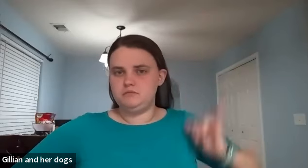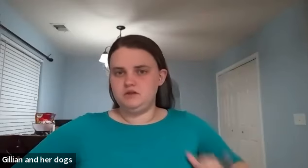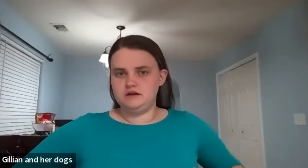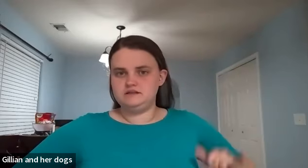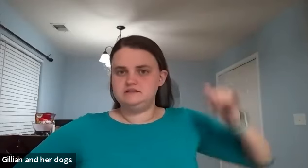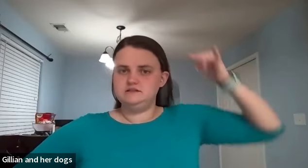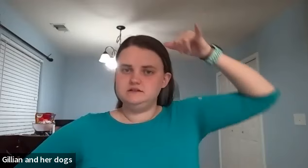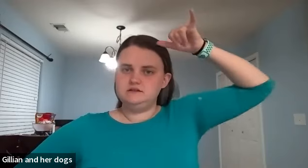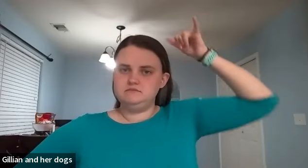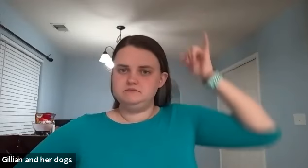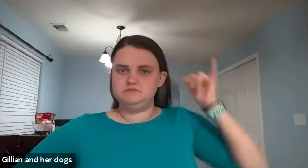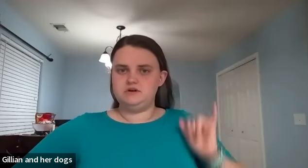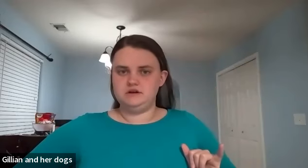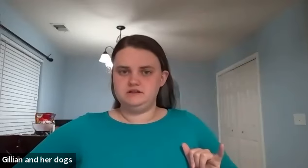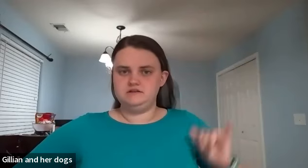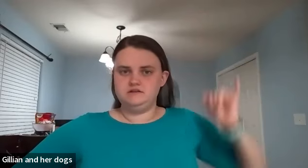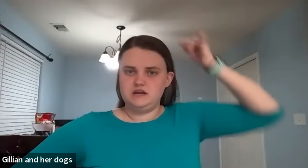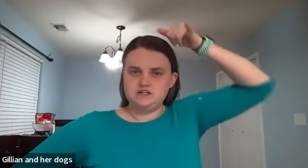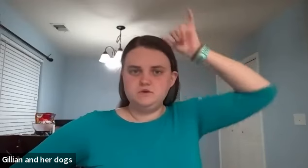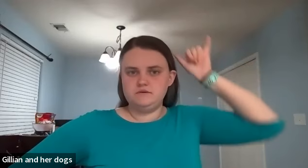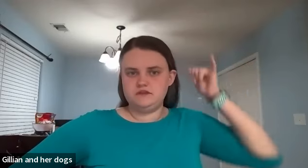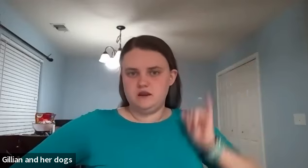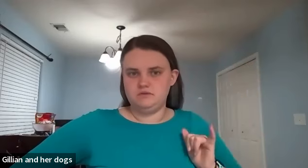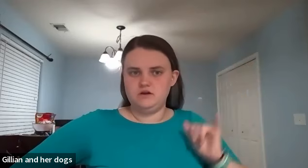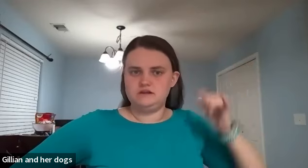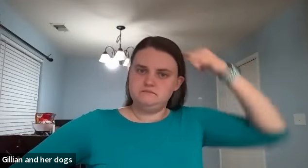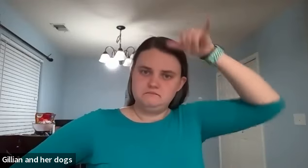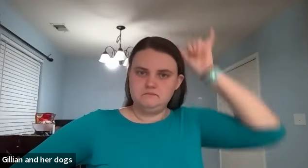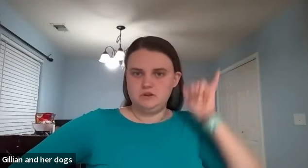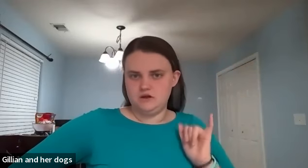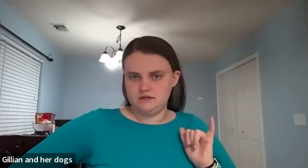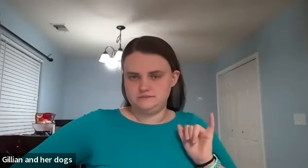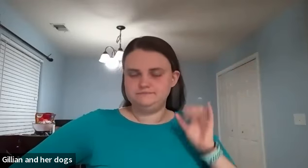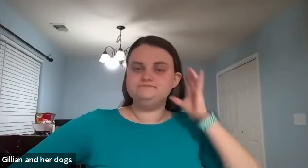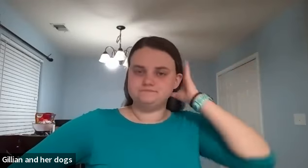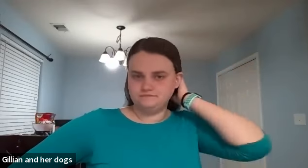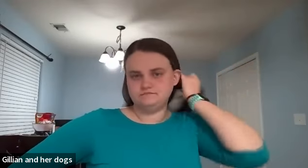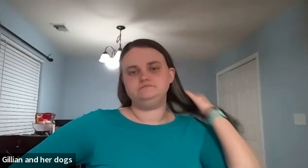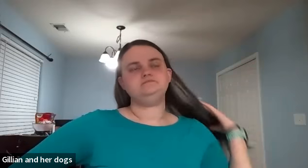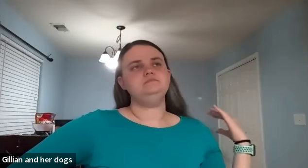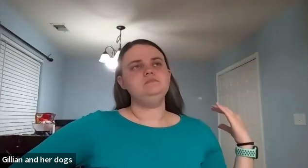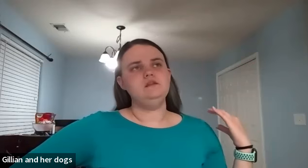go blonde blonde you kind of just move it with the hair blonde blonde um